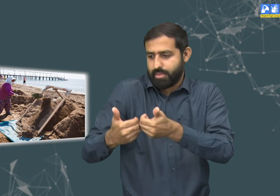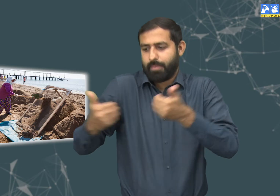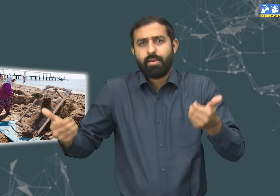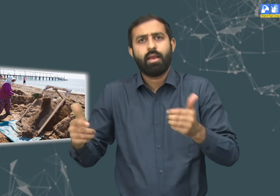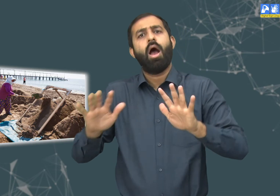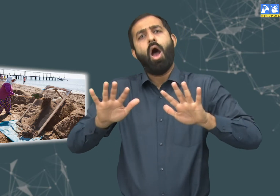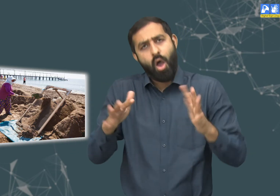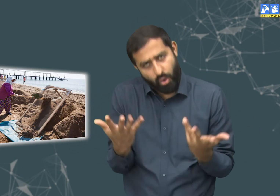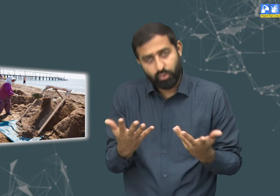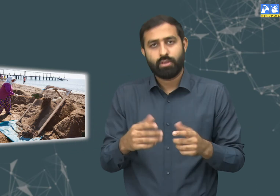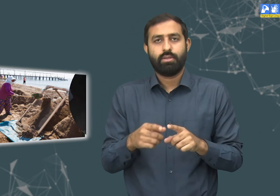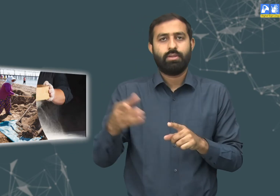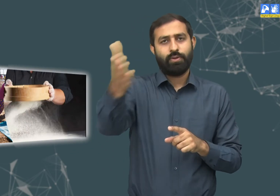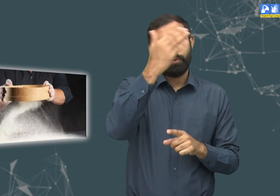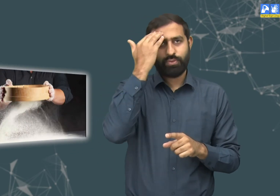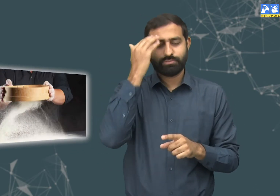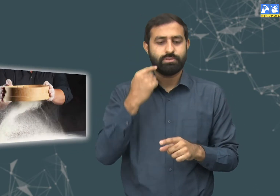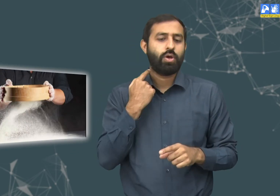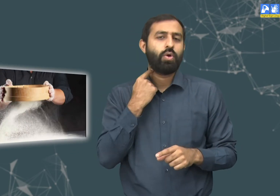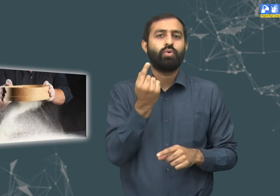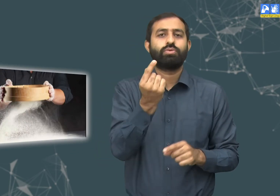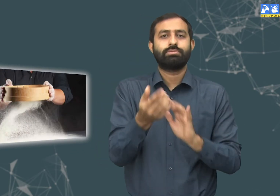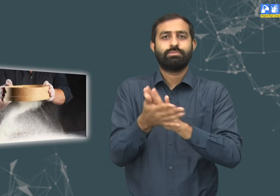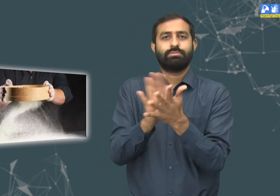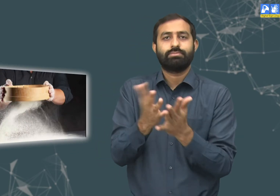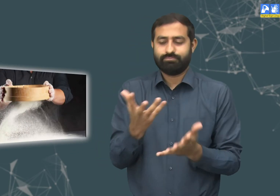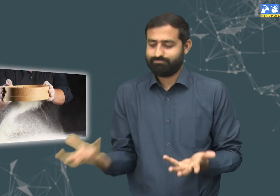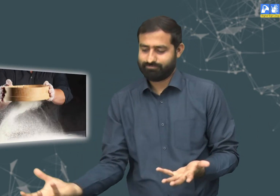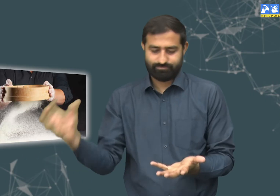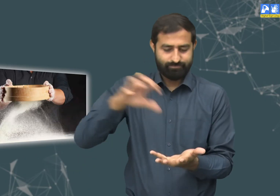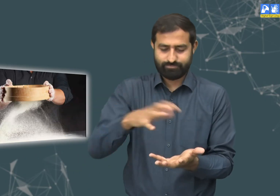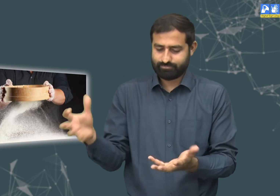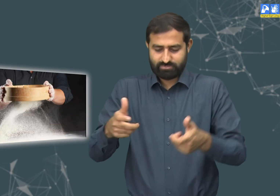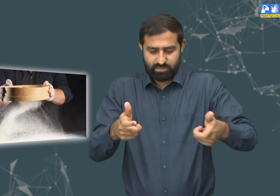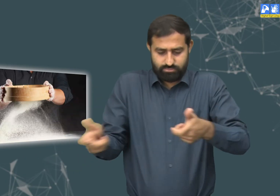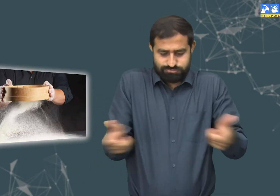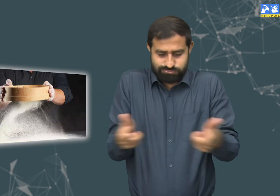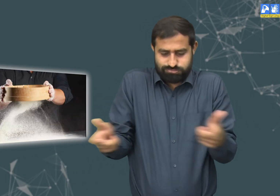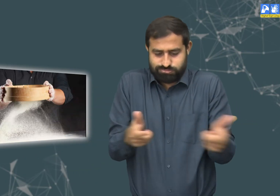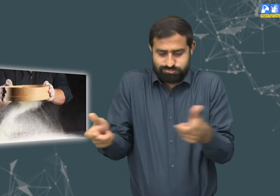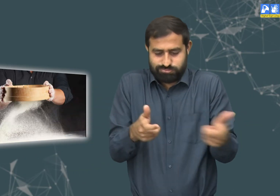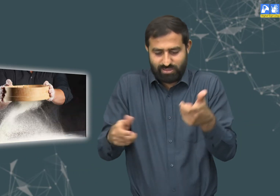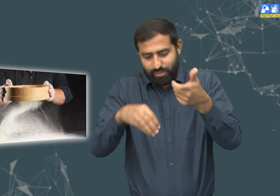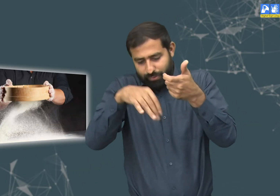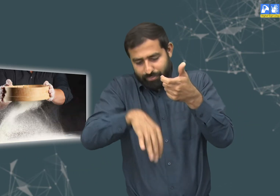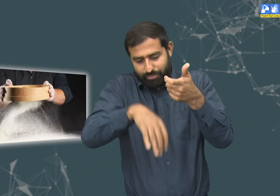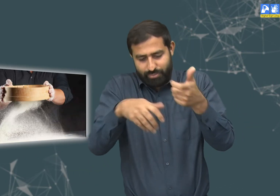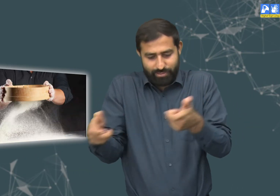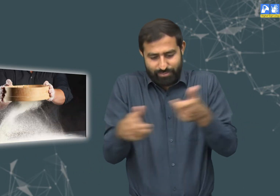by sieving. Another example of sieving is pouring flour through